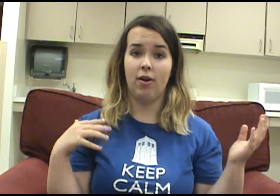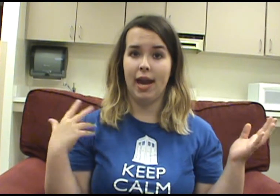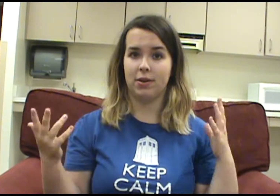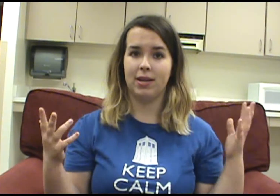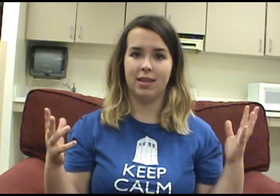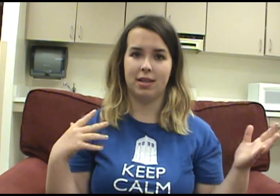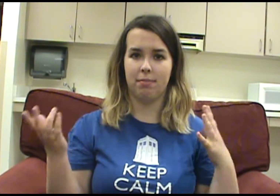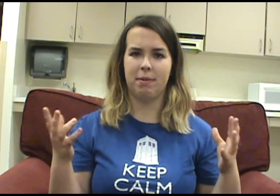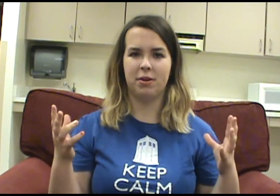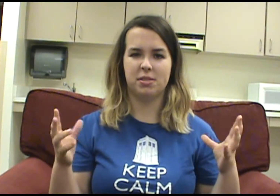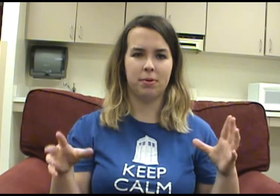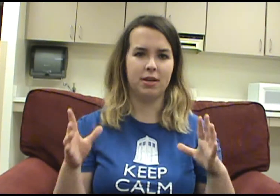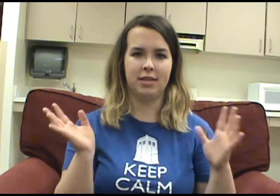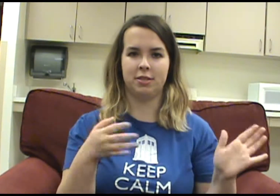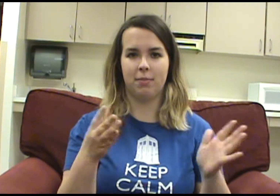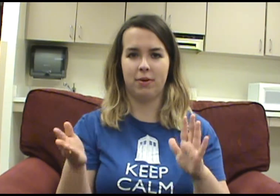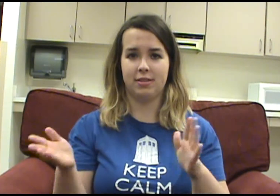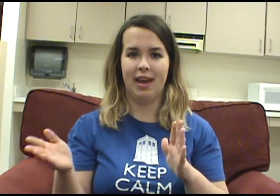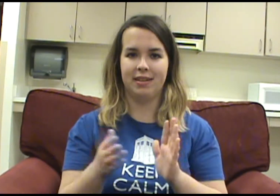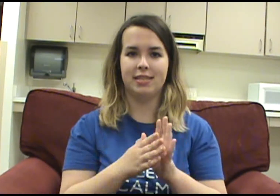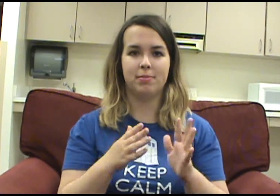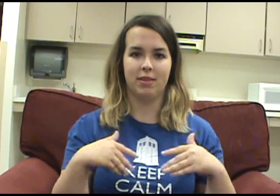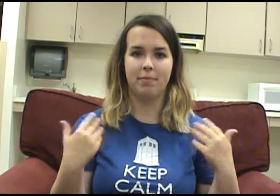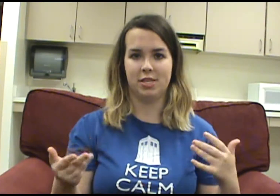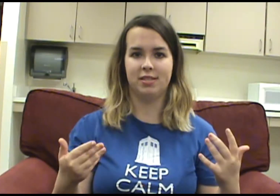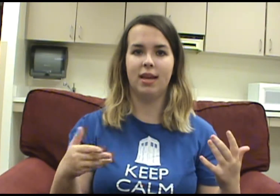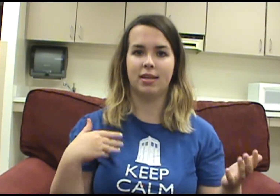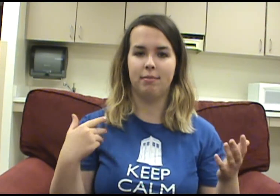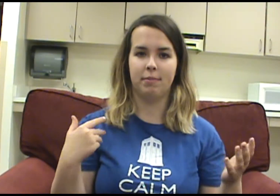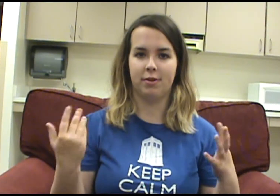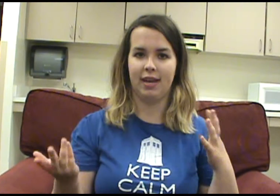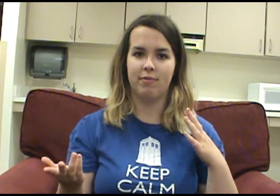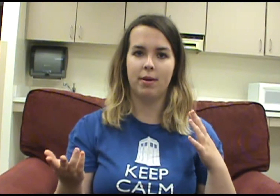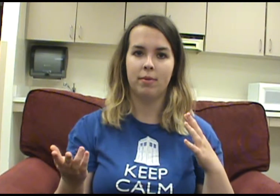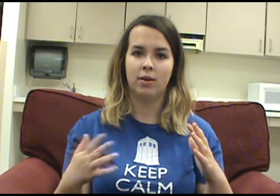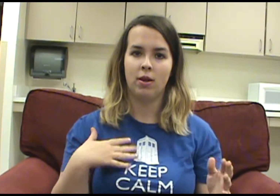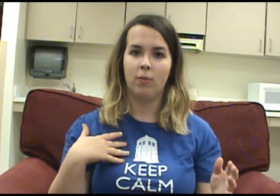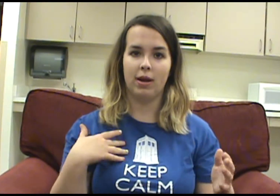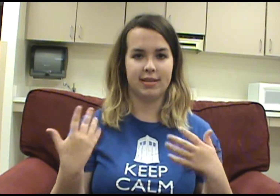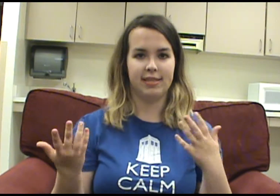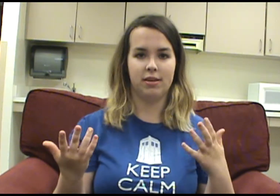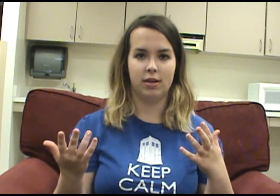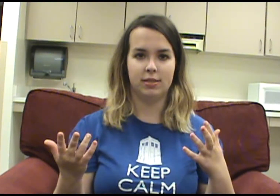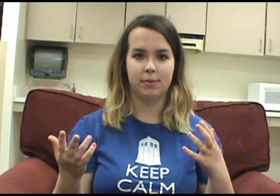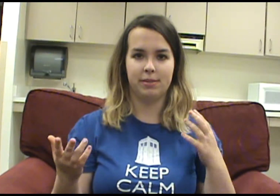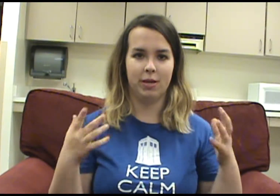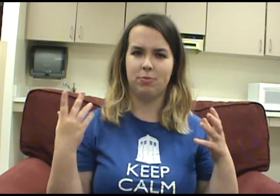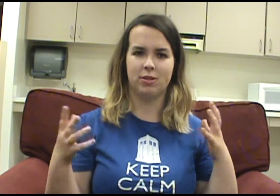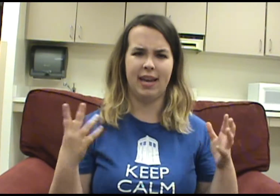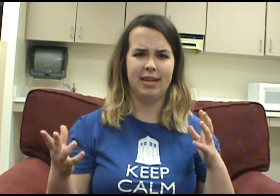accurate the Clipping Books were to each of their personalities with the missions that the Clipping Book gave them. Where Cassandra's was much more science